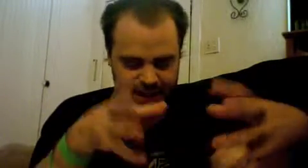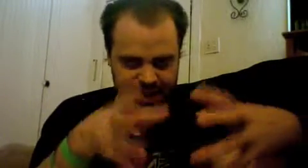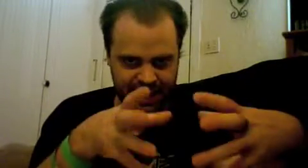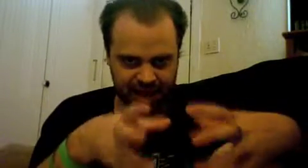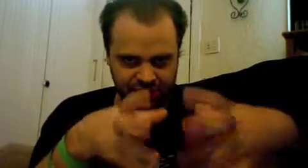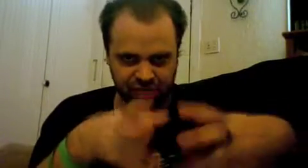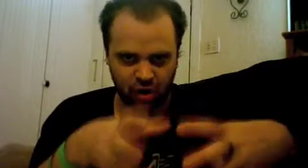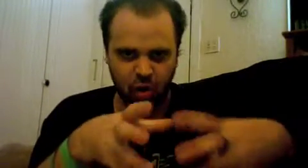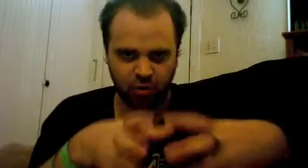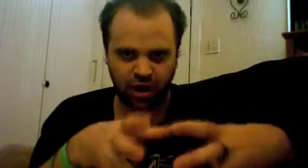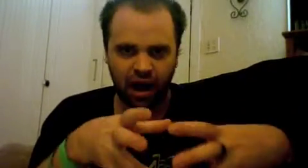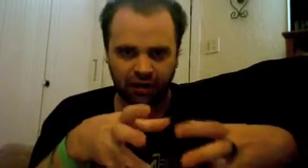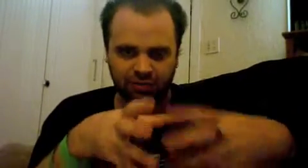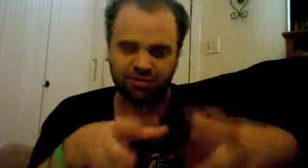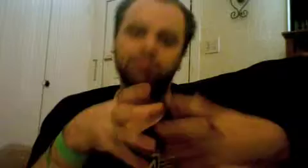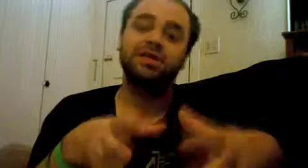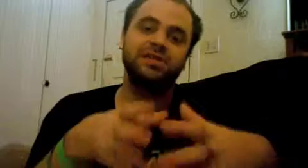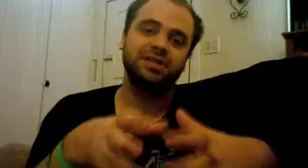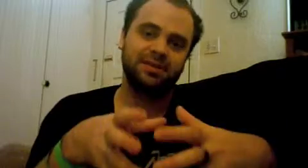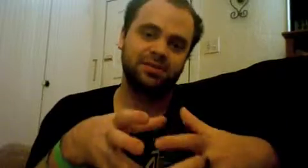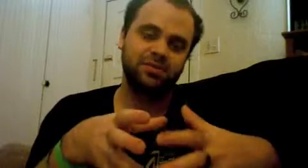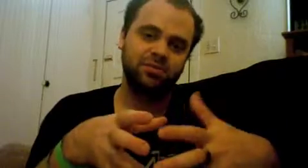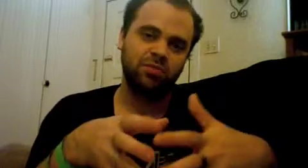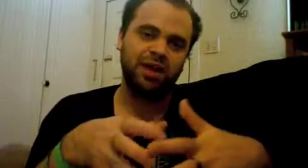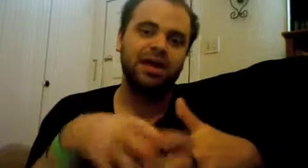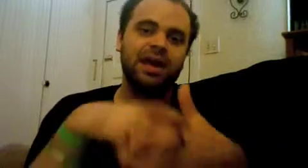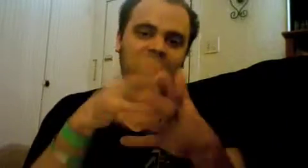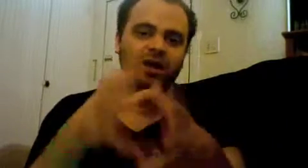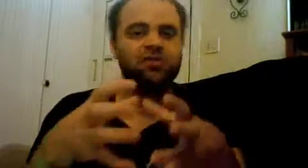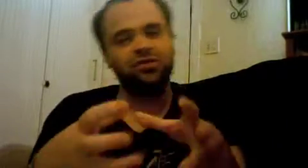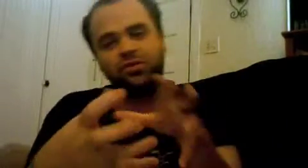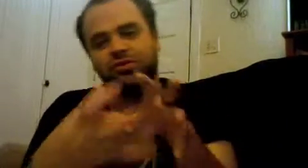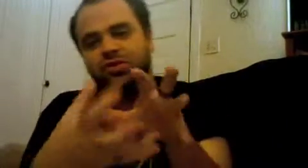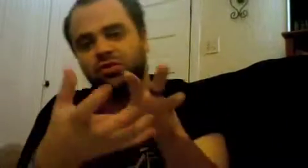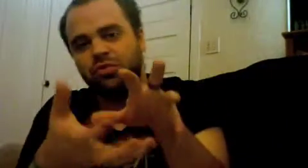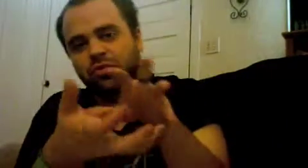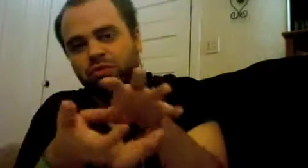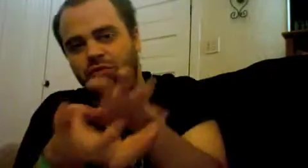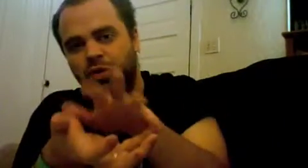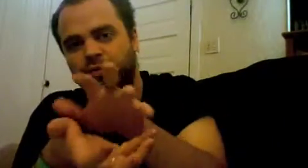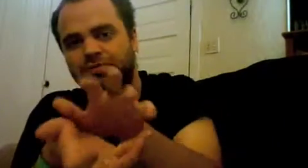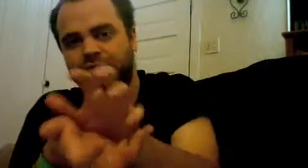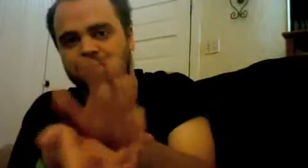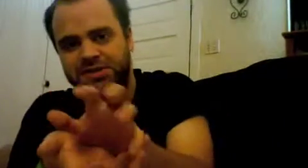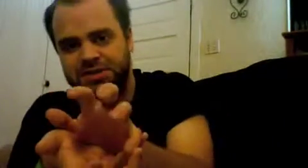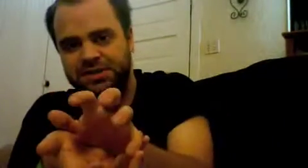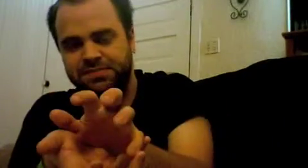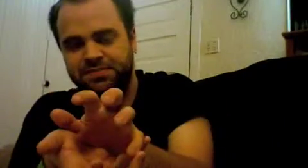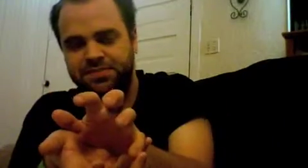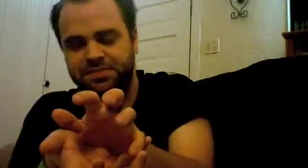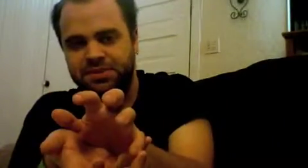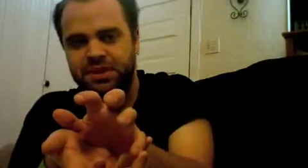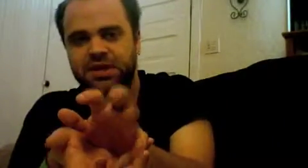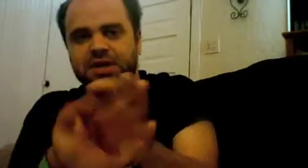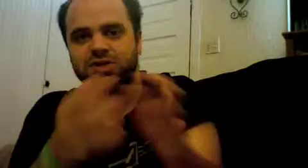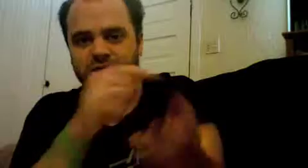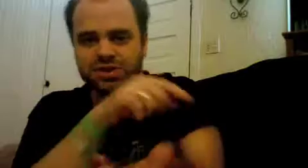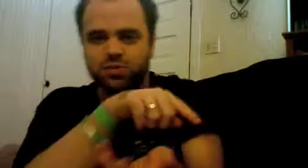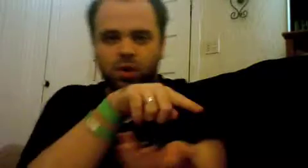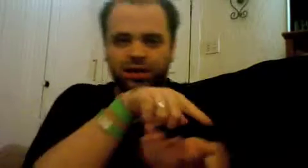it's its own kind of simplicity right it constitutes a new form of simplicity so this is what